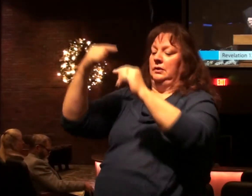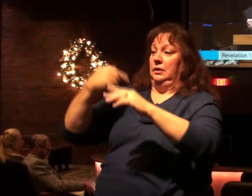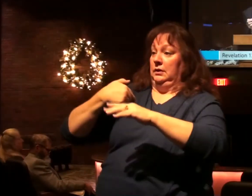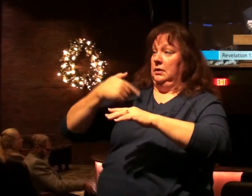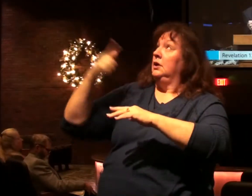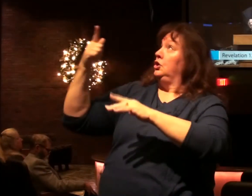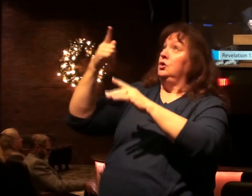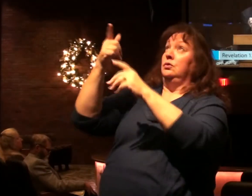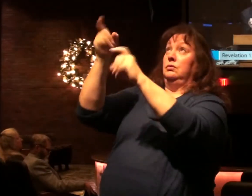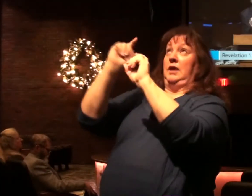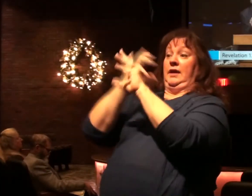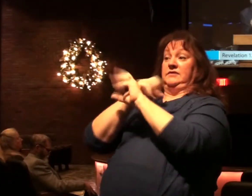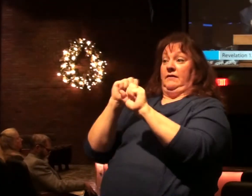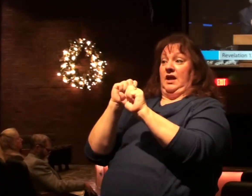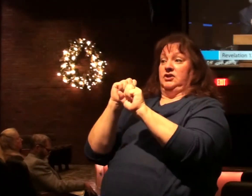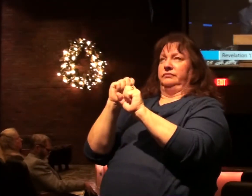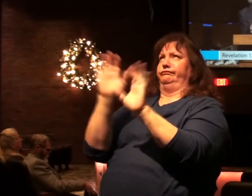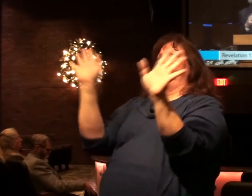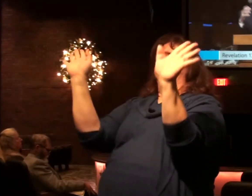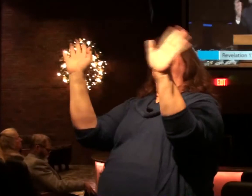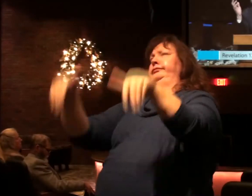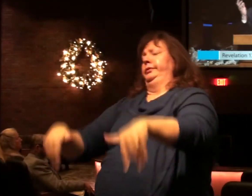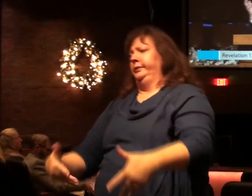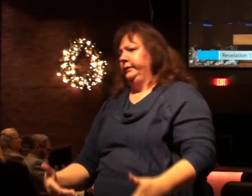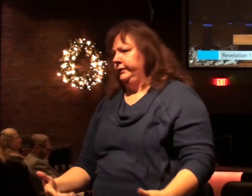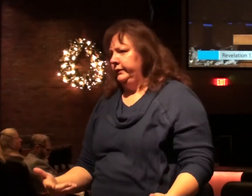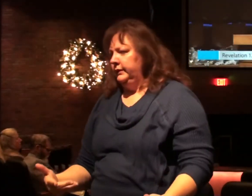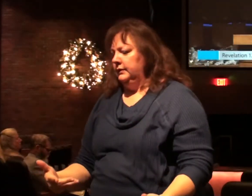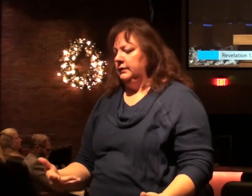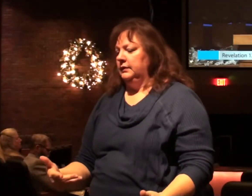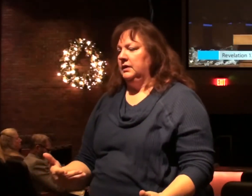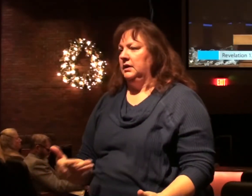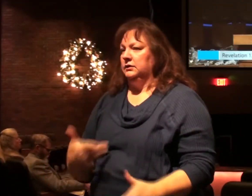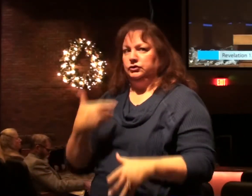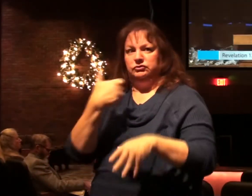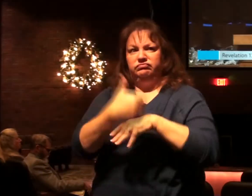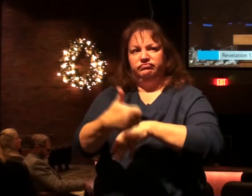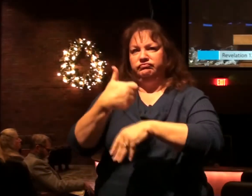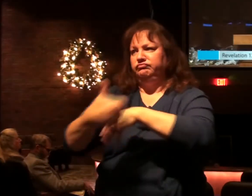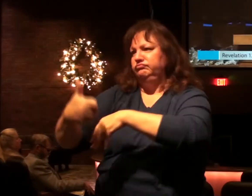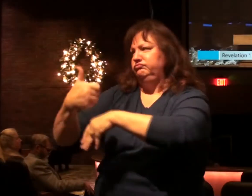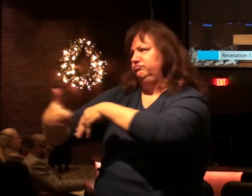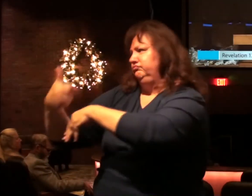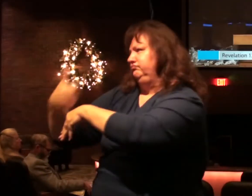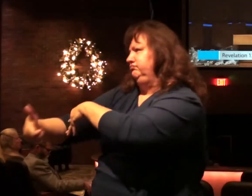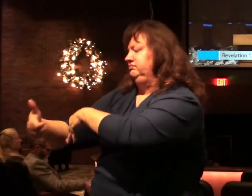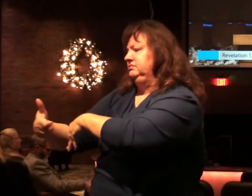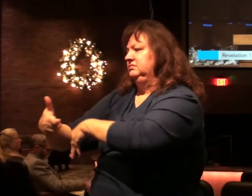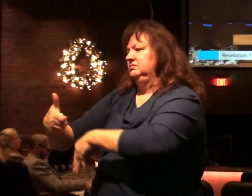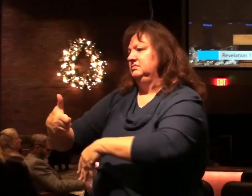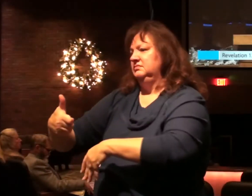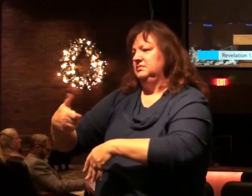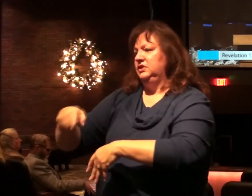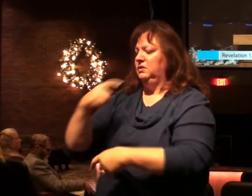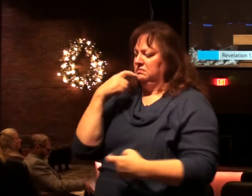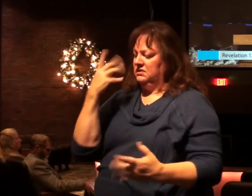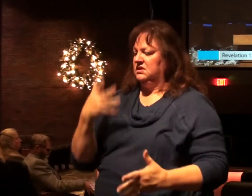salvation Christ provided by throwing dirt at those who have trusted in Christ.